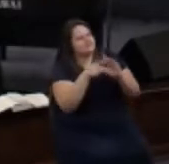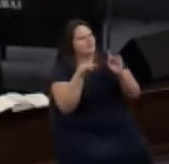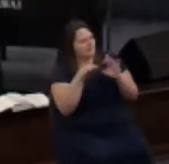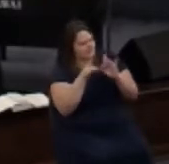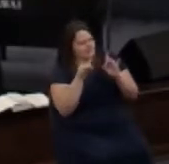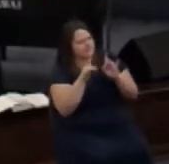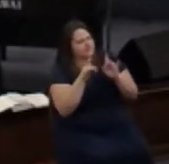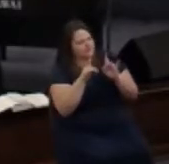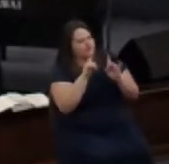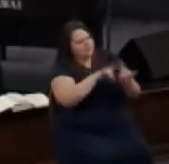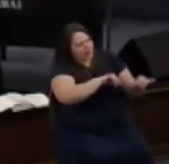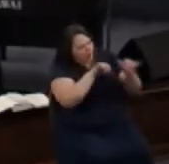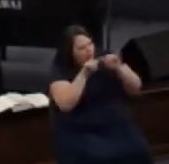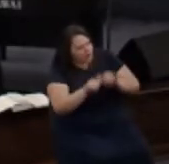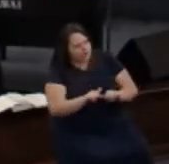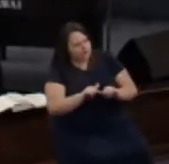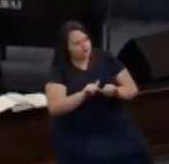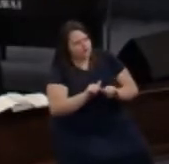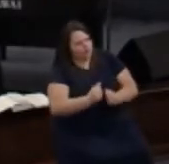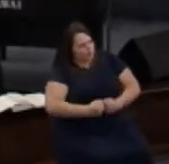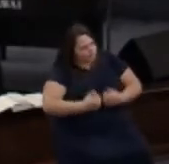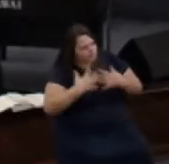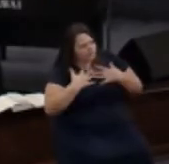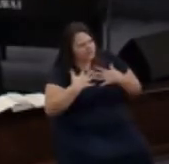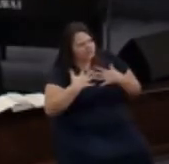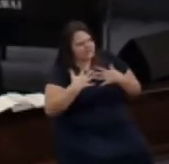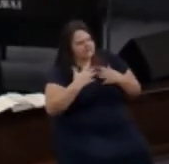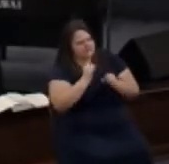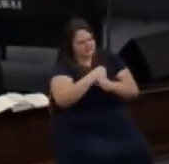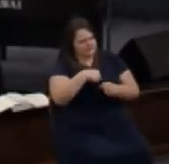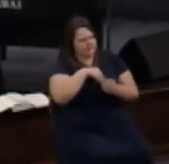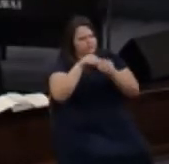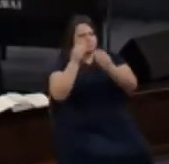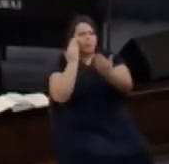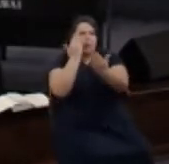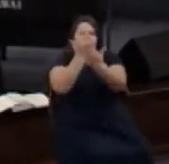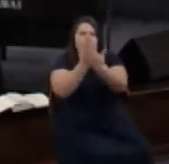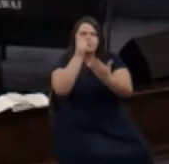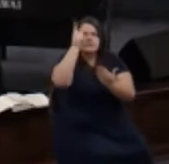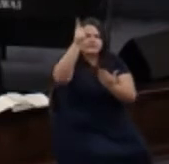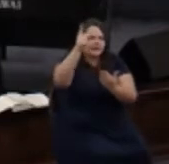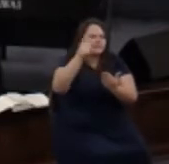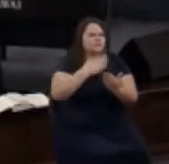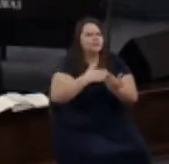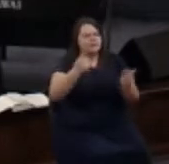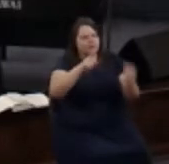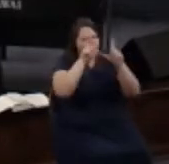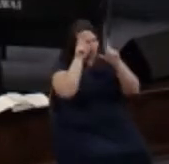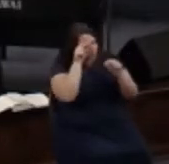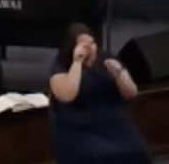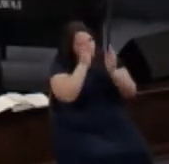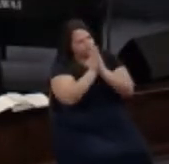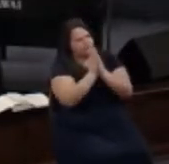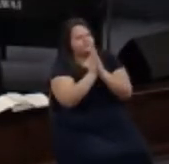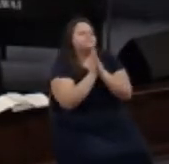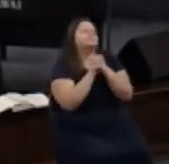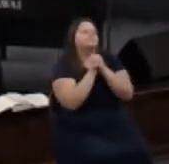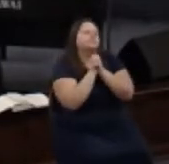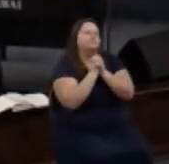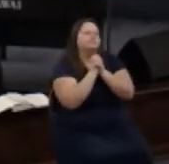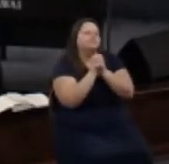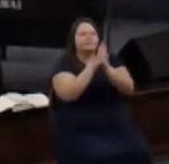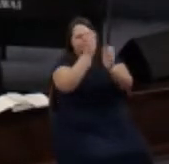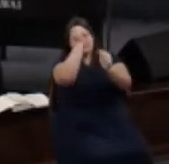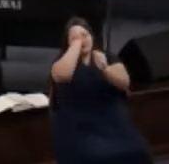but that he also moves us closer to him so if you all would close your eyes and let's pray Father